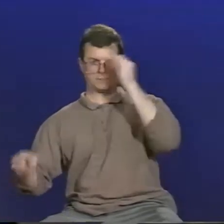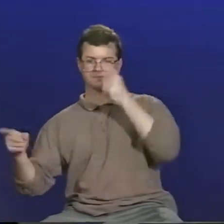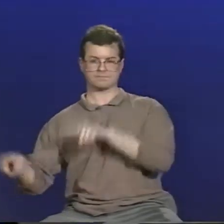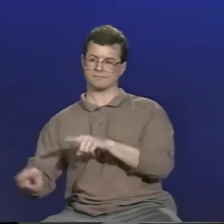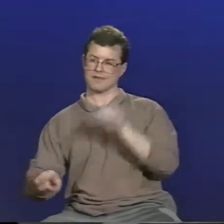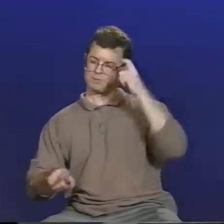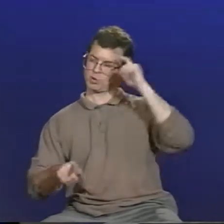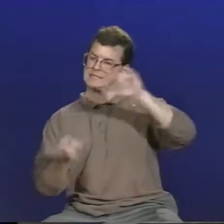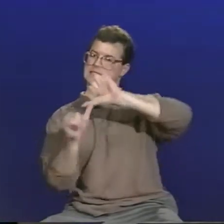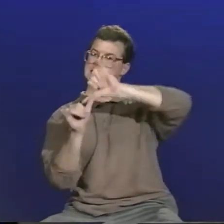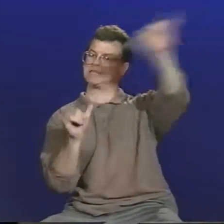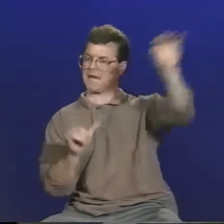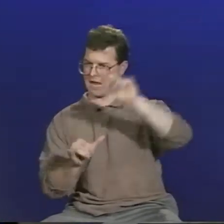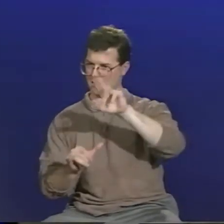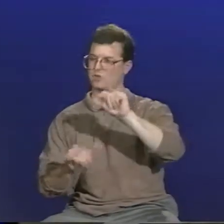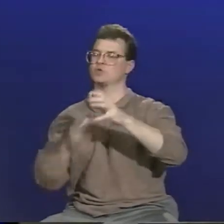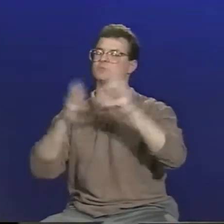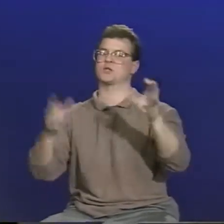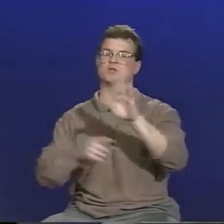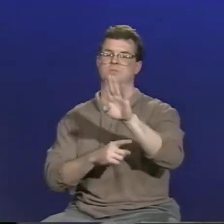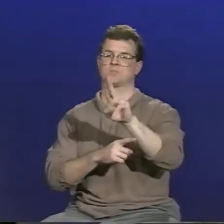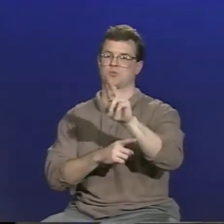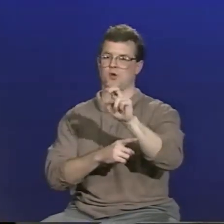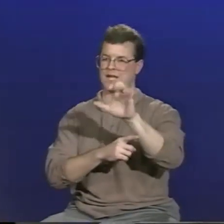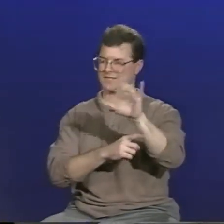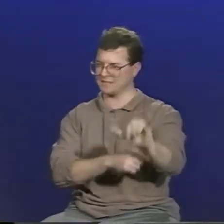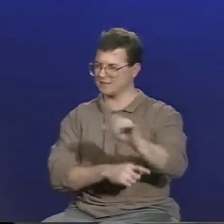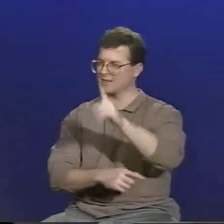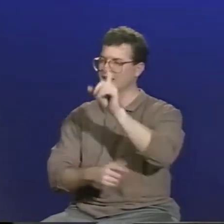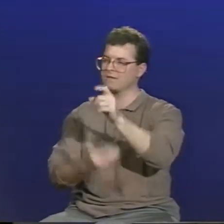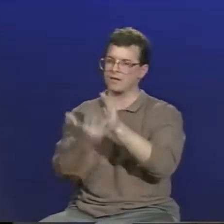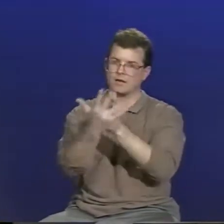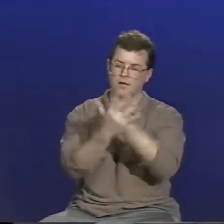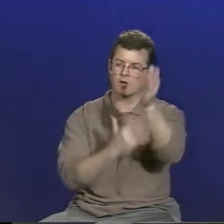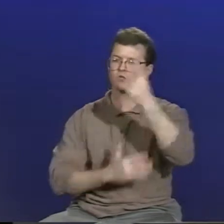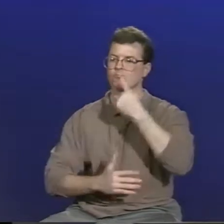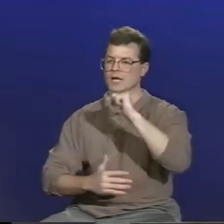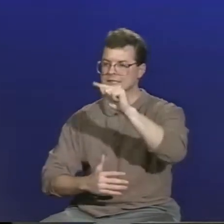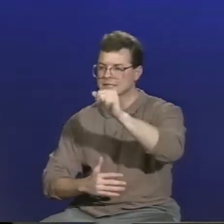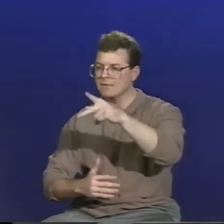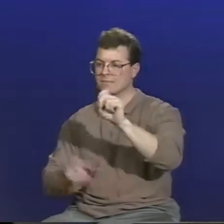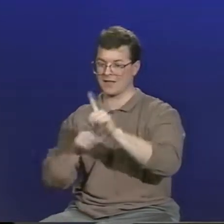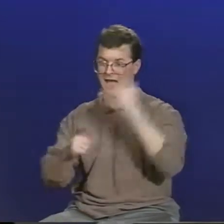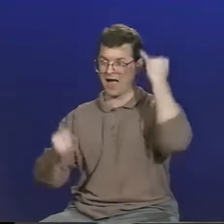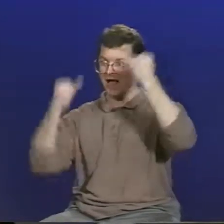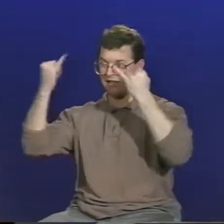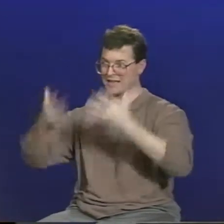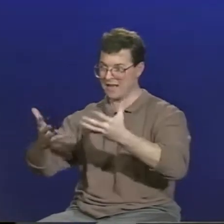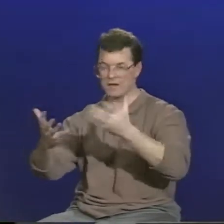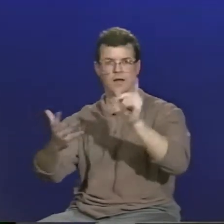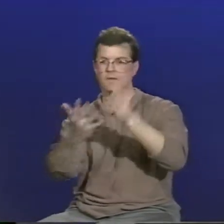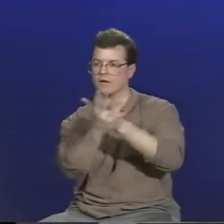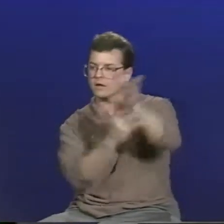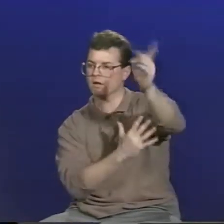education in attempting to solve the problem of illiteracy. There's so much bureaucracy and red tape to go through